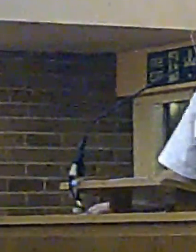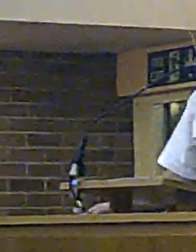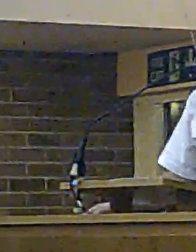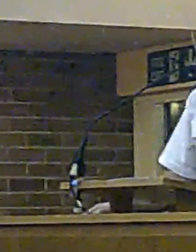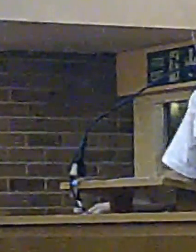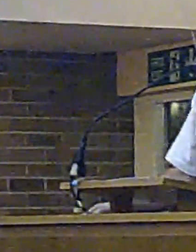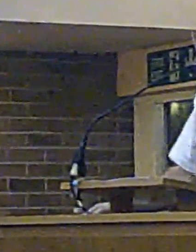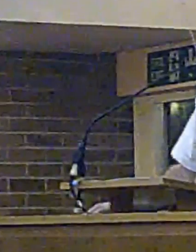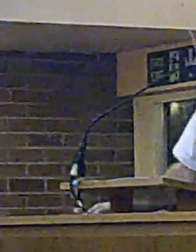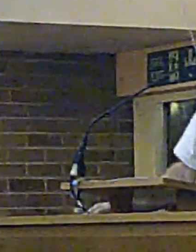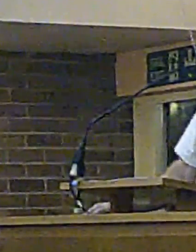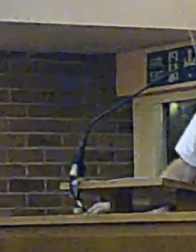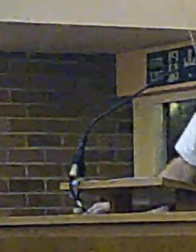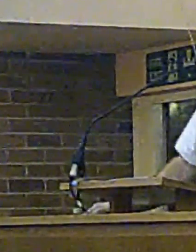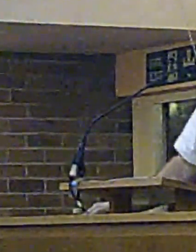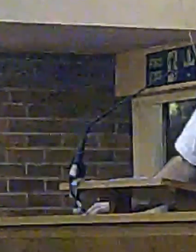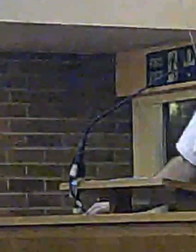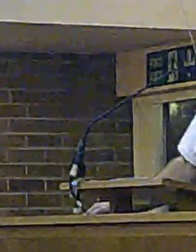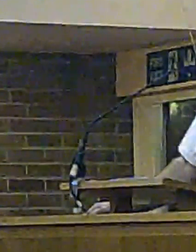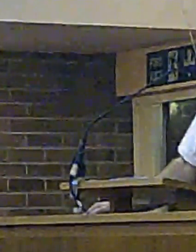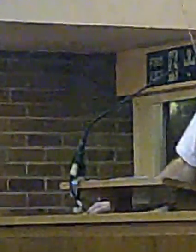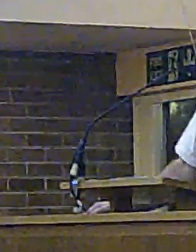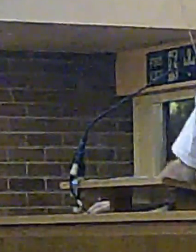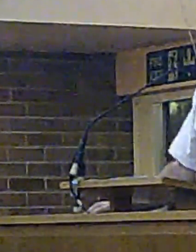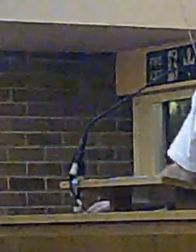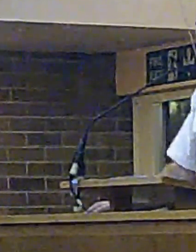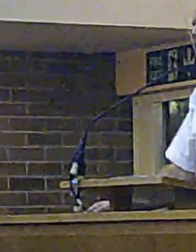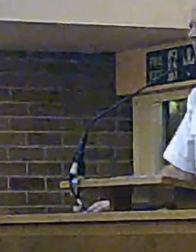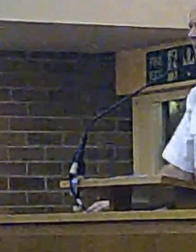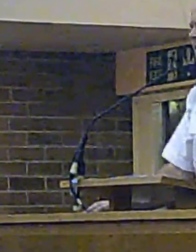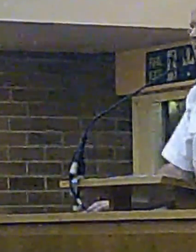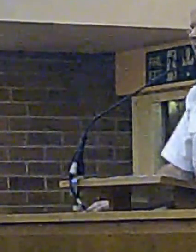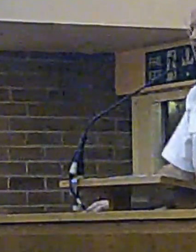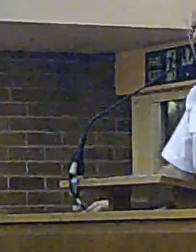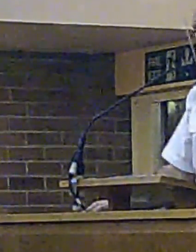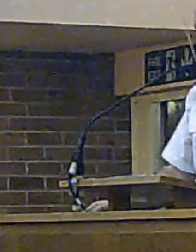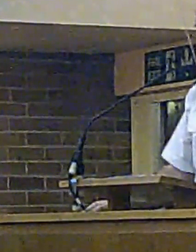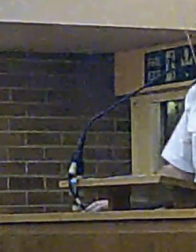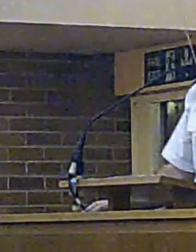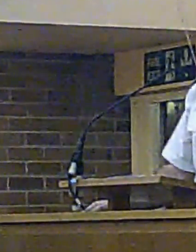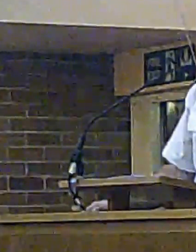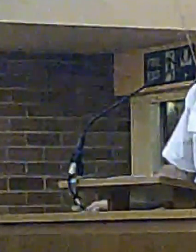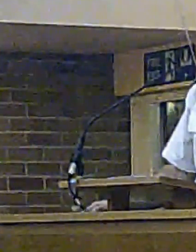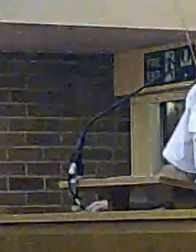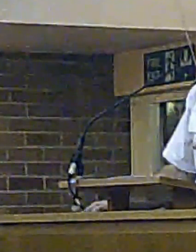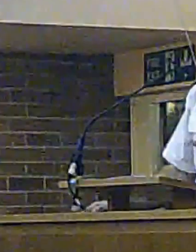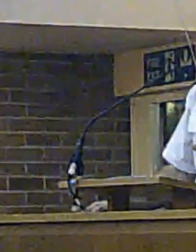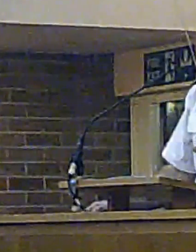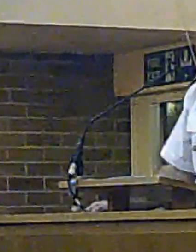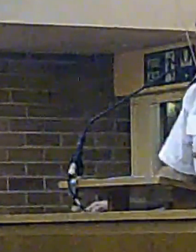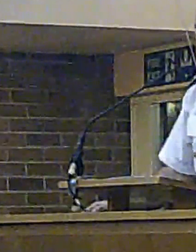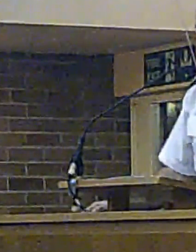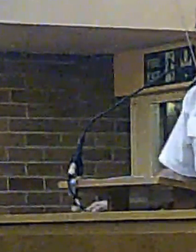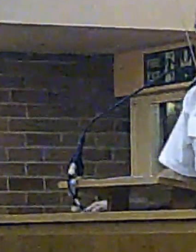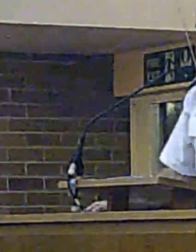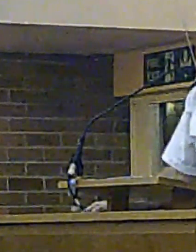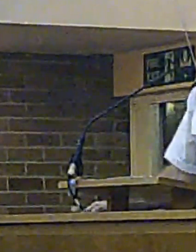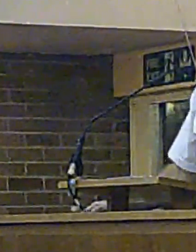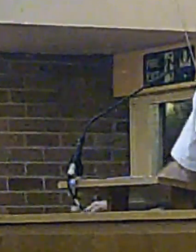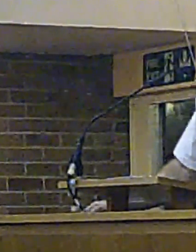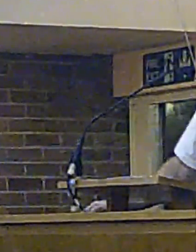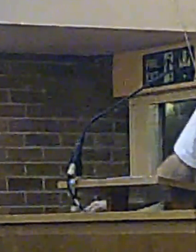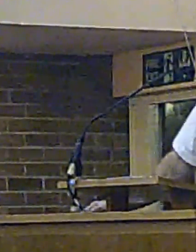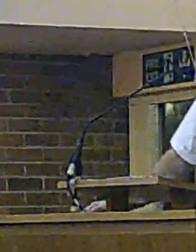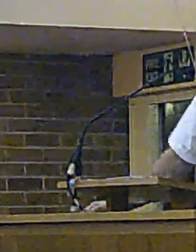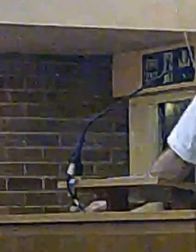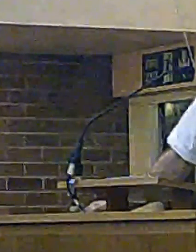with the comprehensive spending review for 2010, so it is that which covers this existing parliament that we are